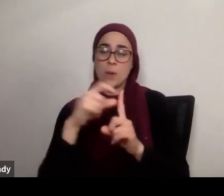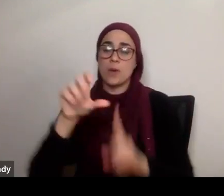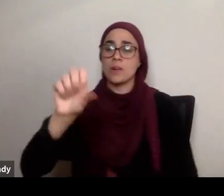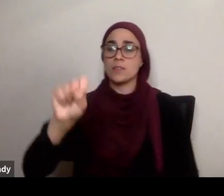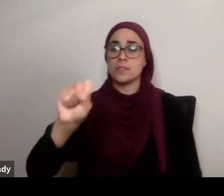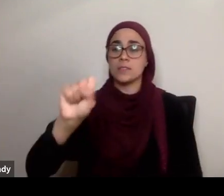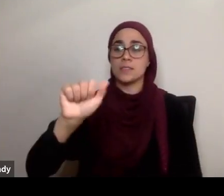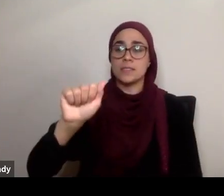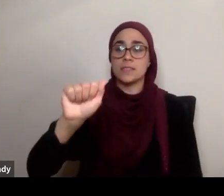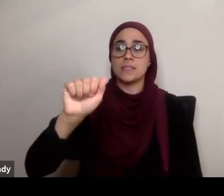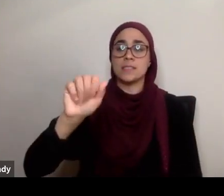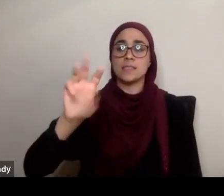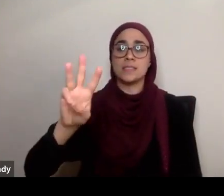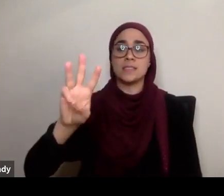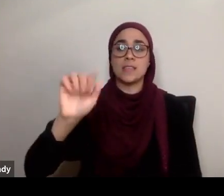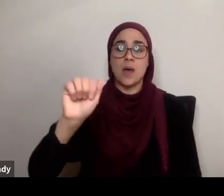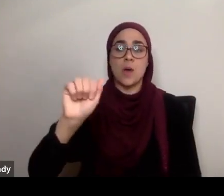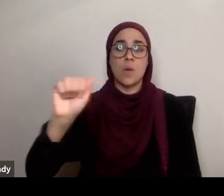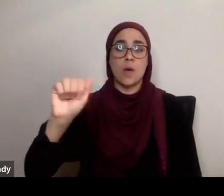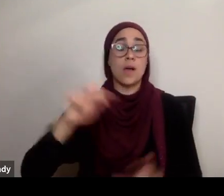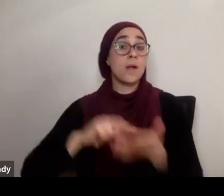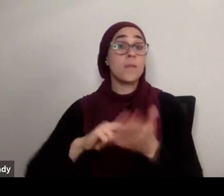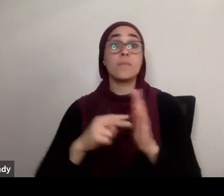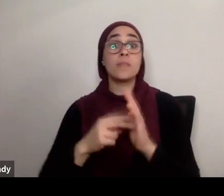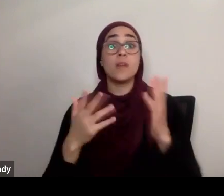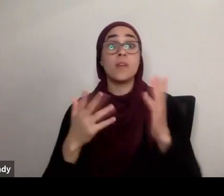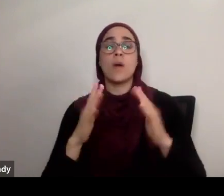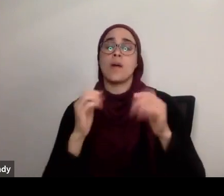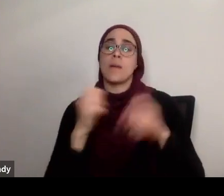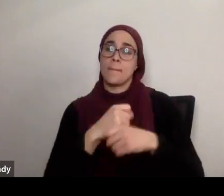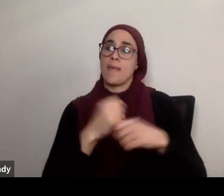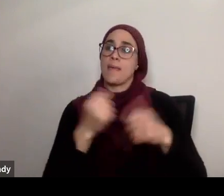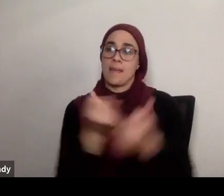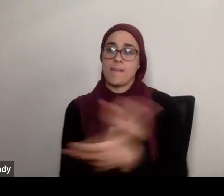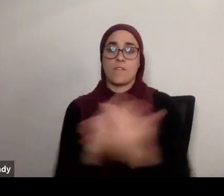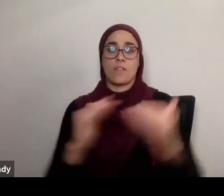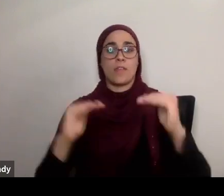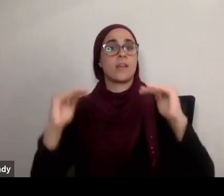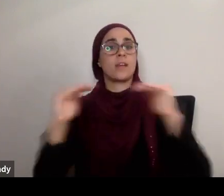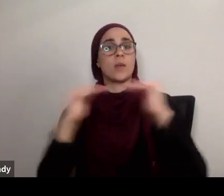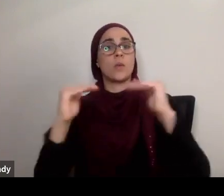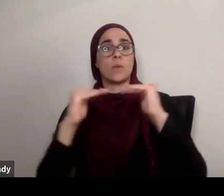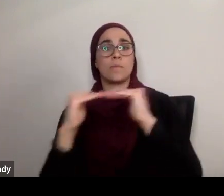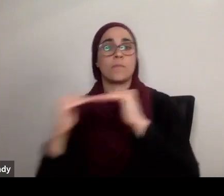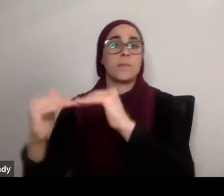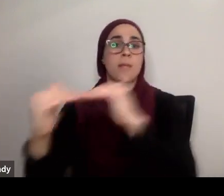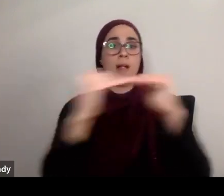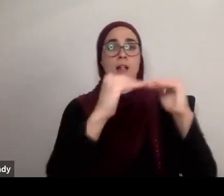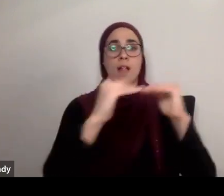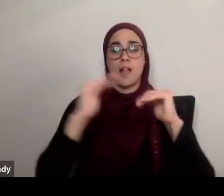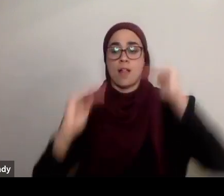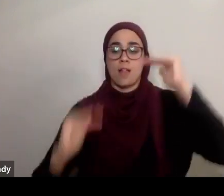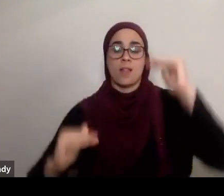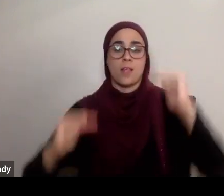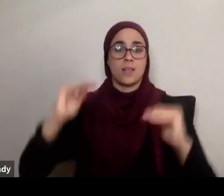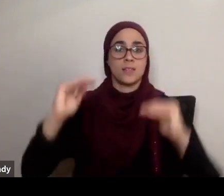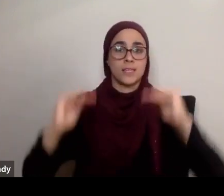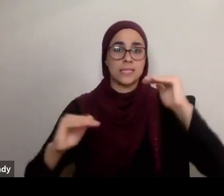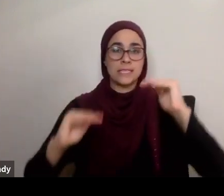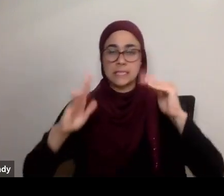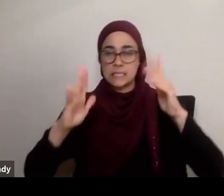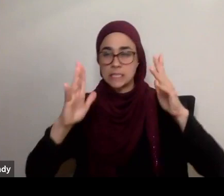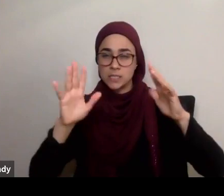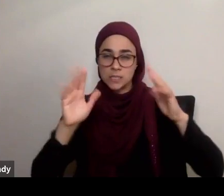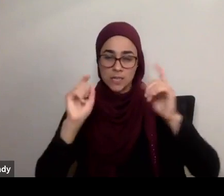to make things, you know, to have an equilibrium, to make things balanced, to basically proportion, to give